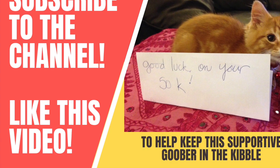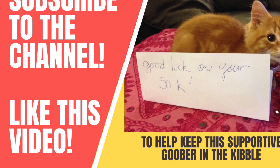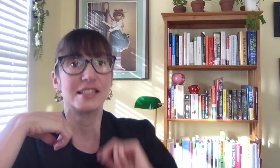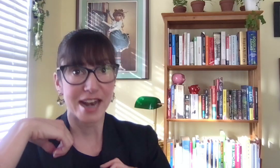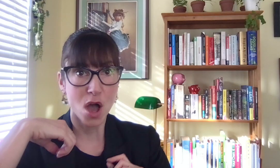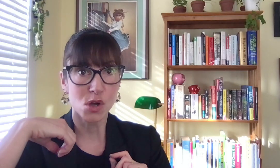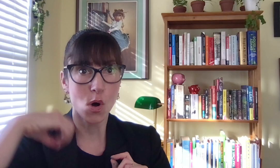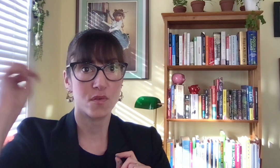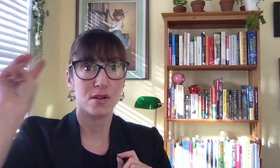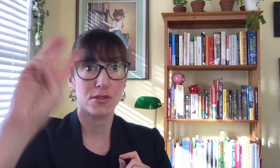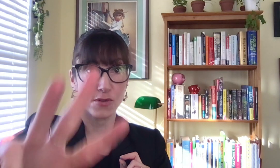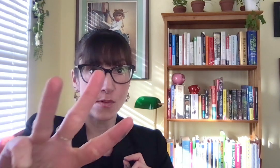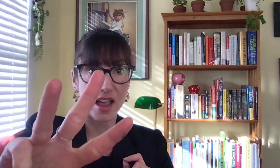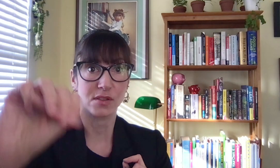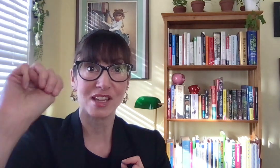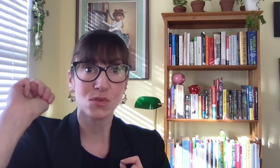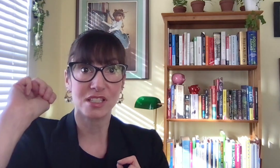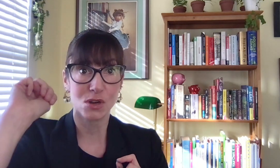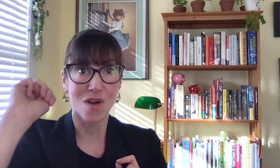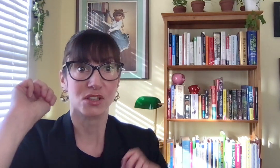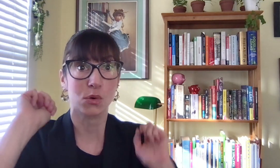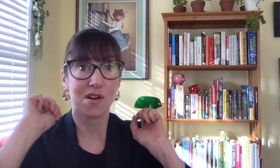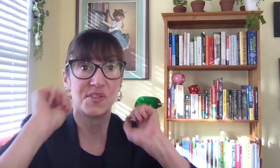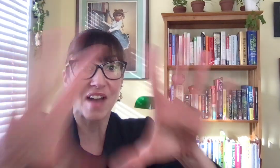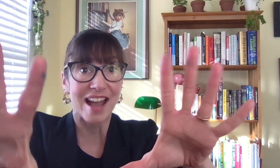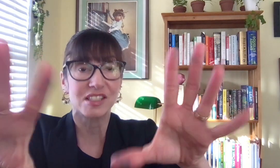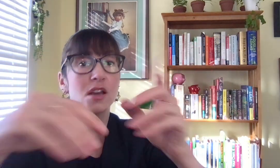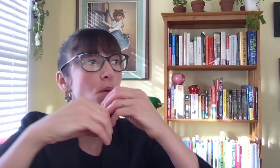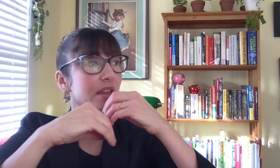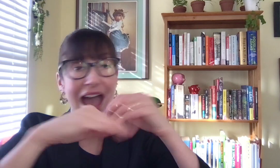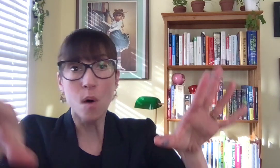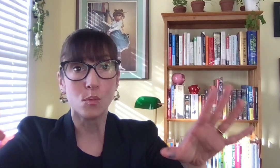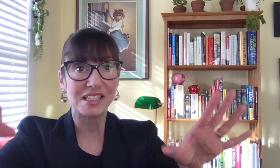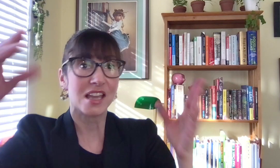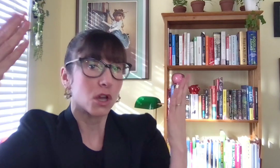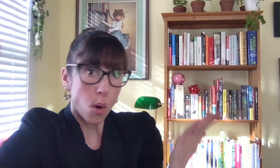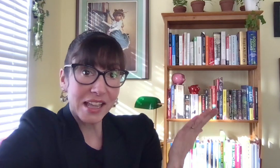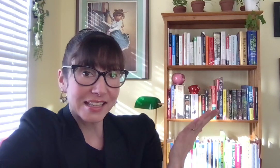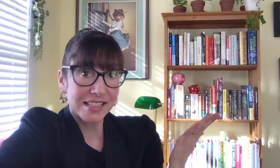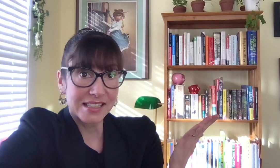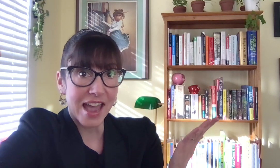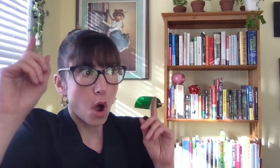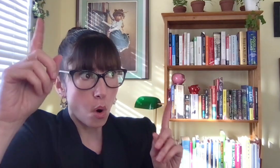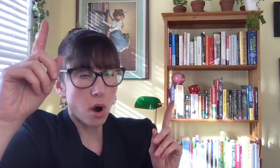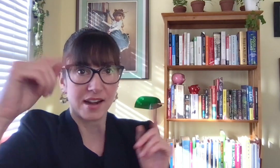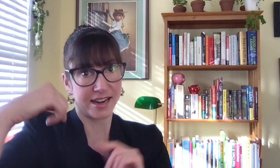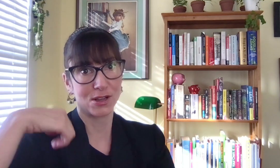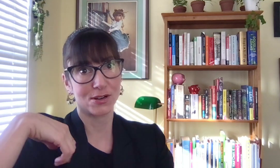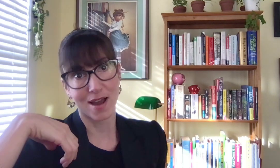Today, I'll go over three ways of increasing your credit score fast without risking going into debt or needing good credit